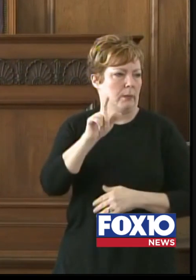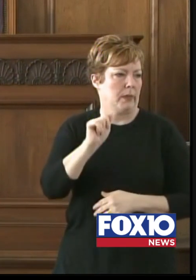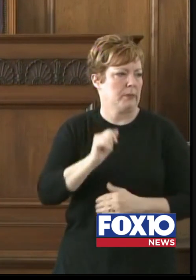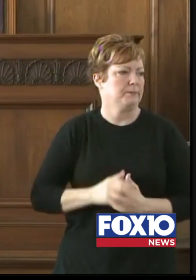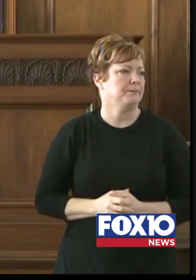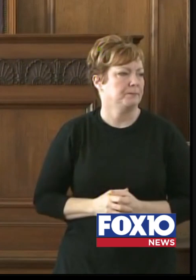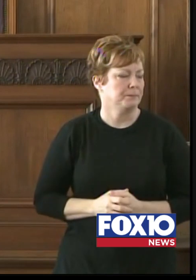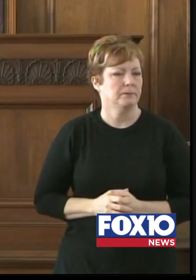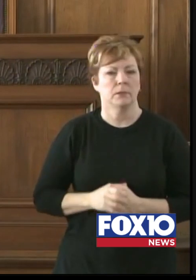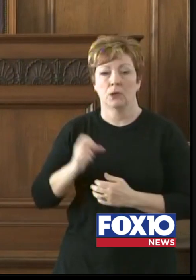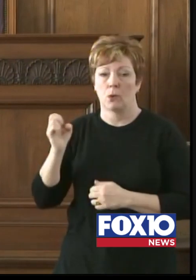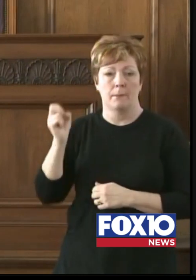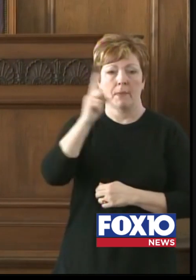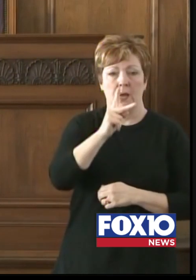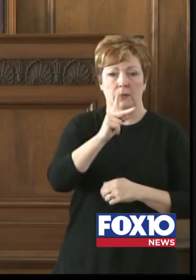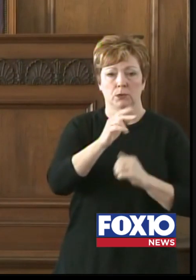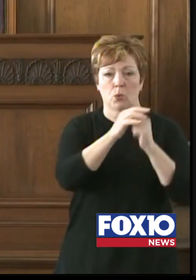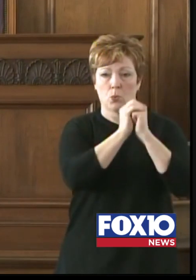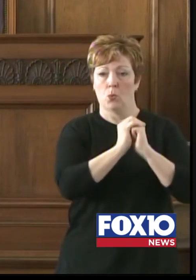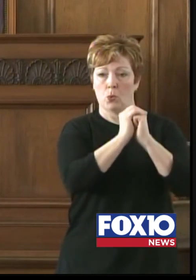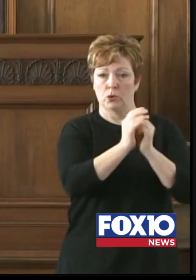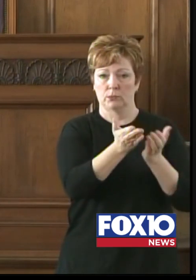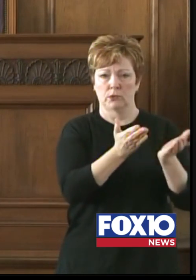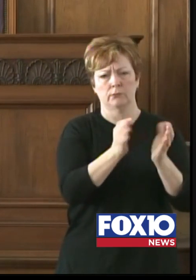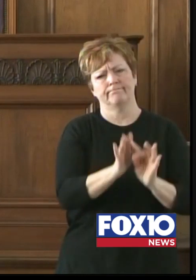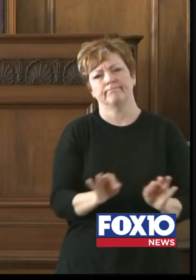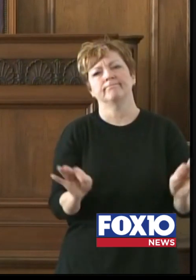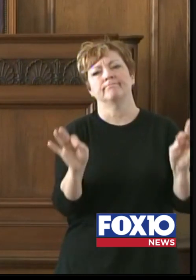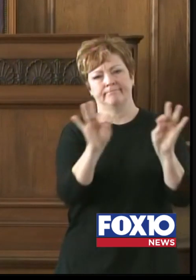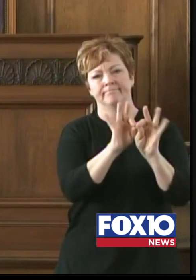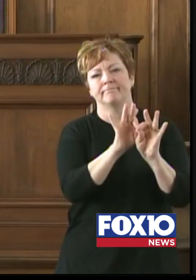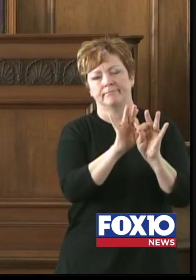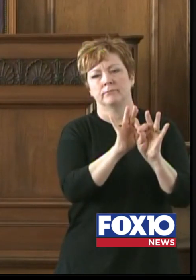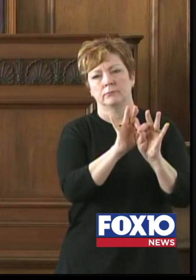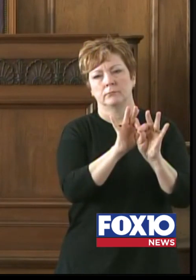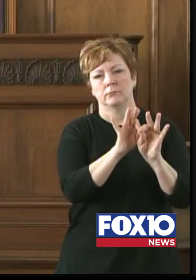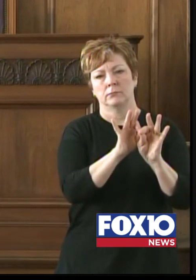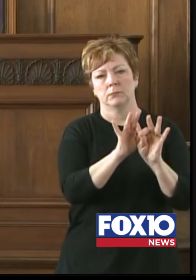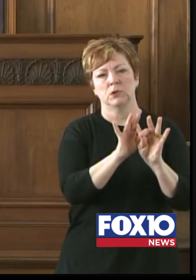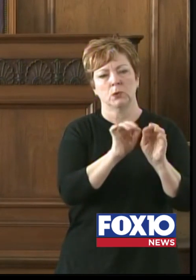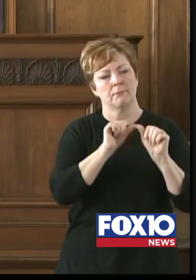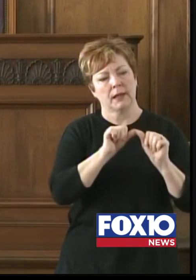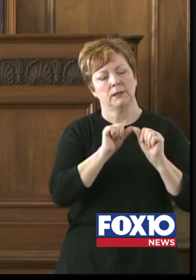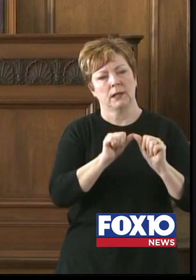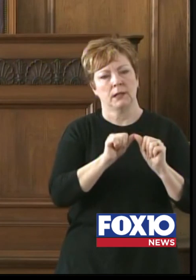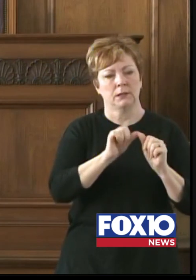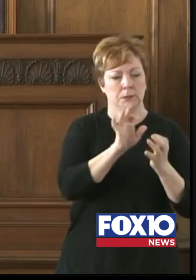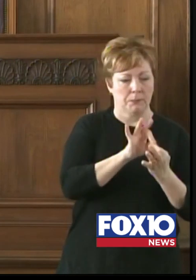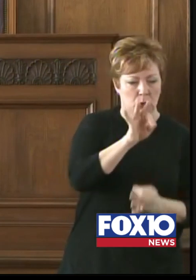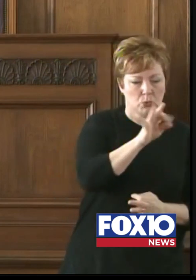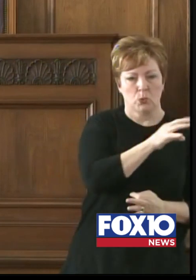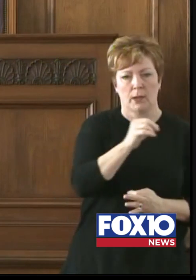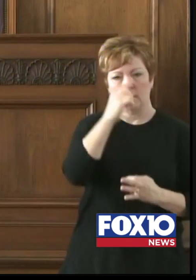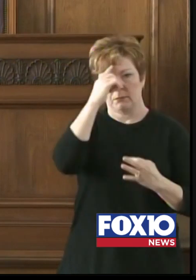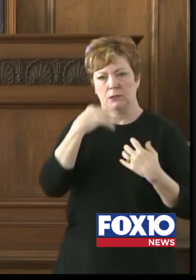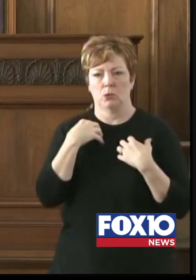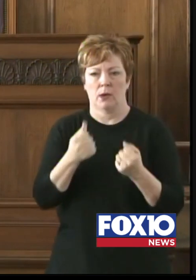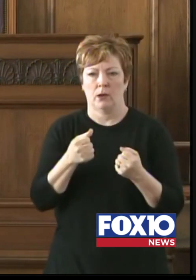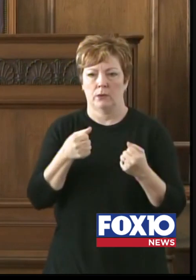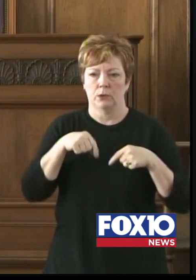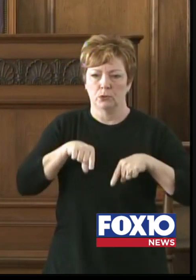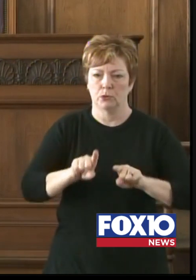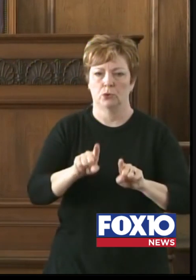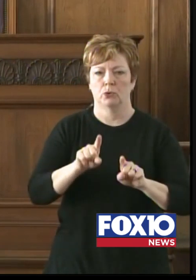getting back to worship services is essential as we maintain our spiritual and mental health during this coronavirus